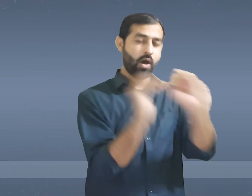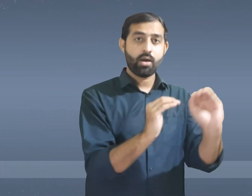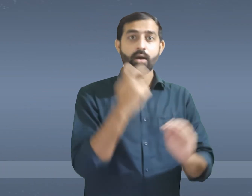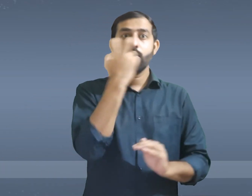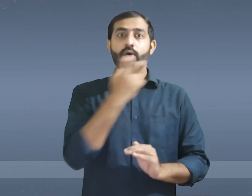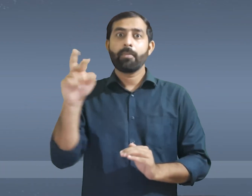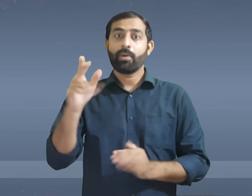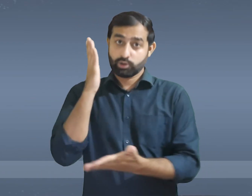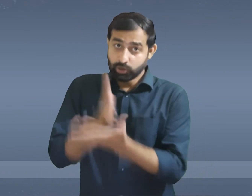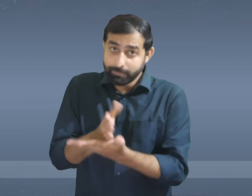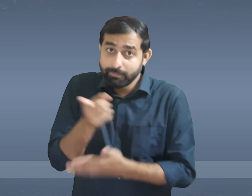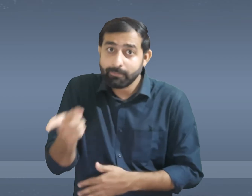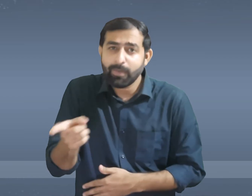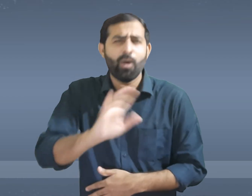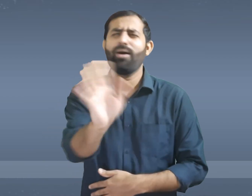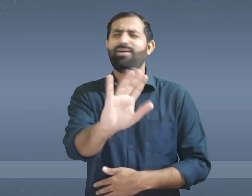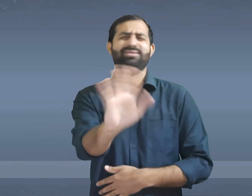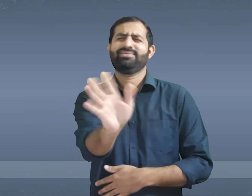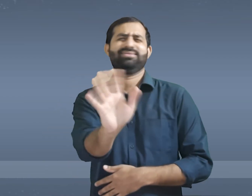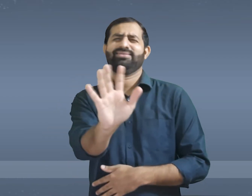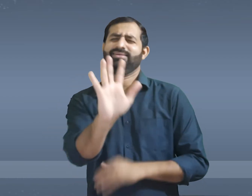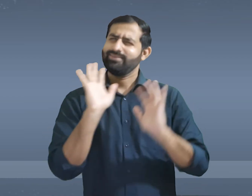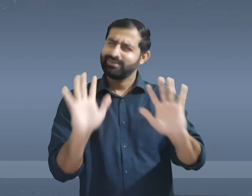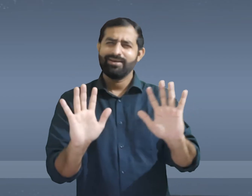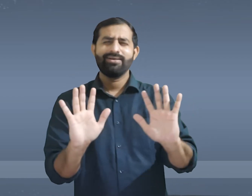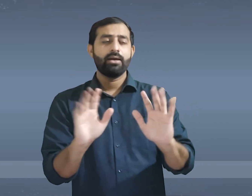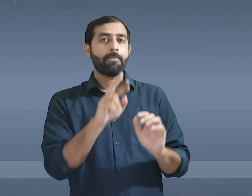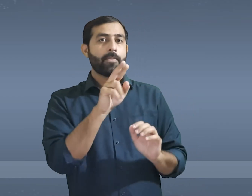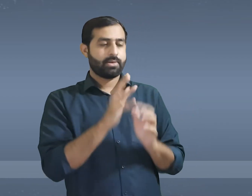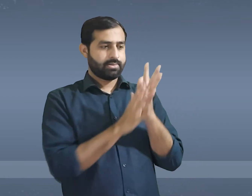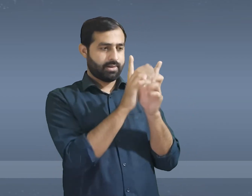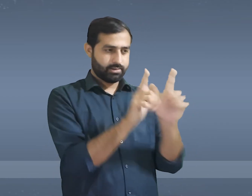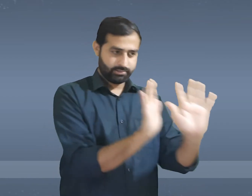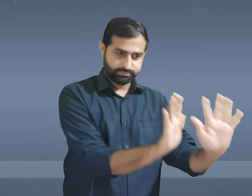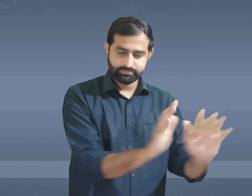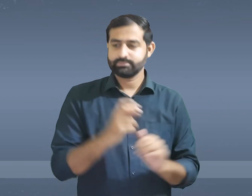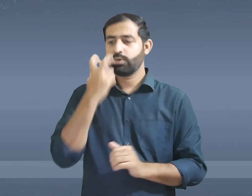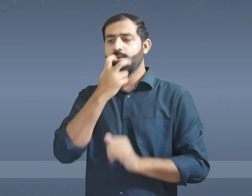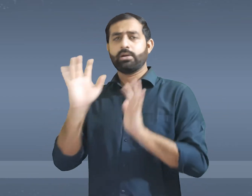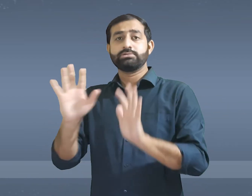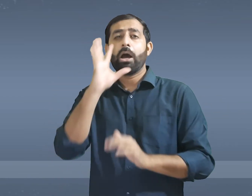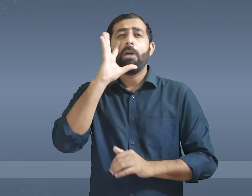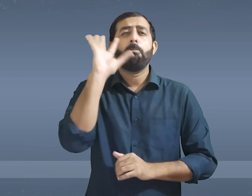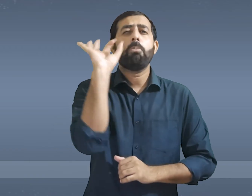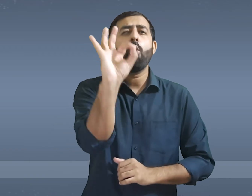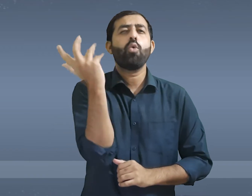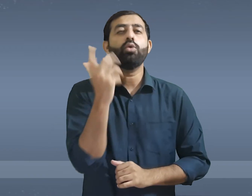objection to use sign language or oralism. Sign language and oralism both has